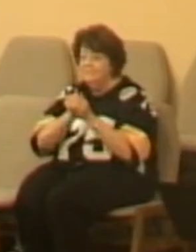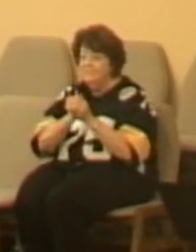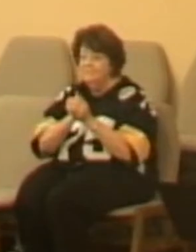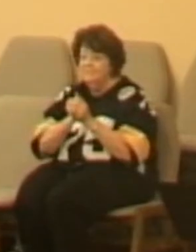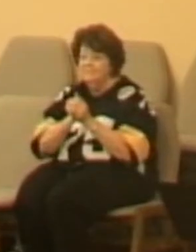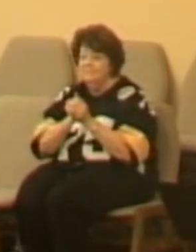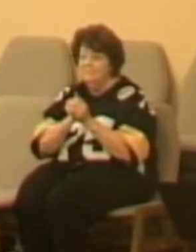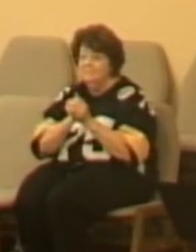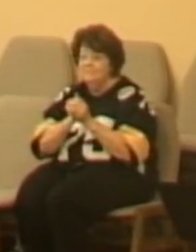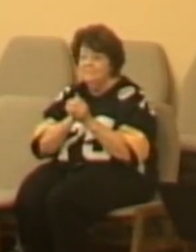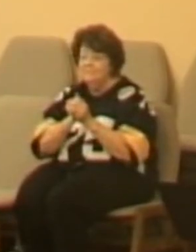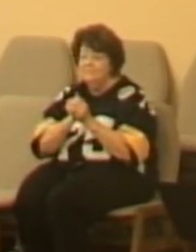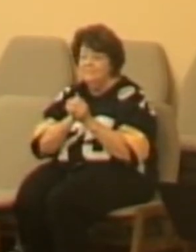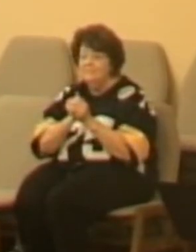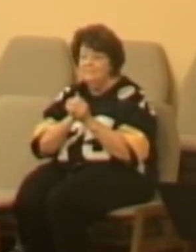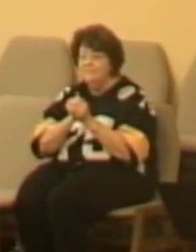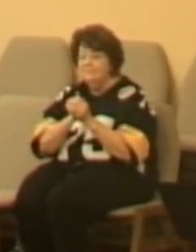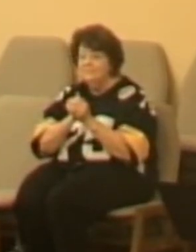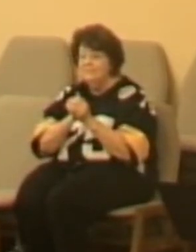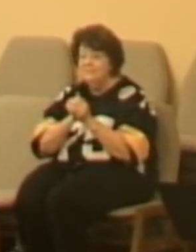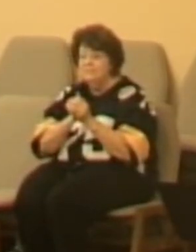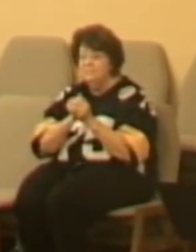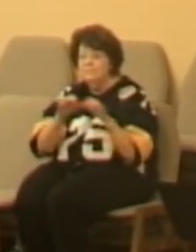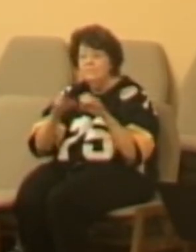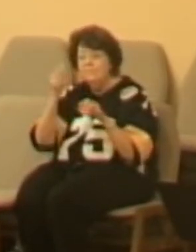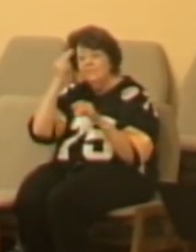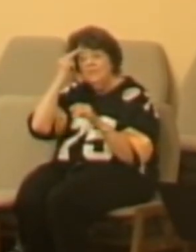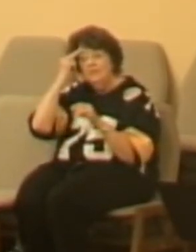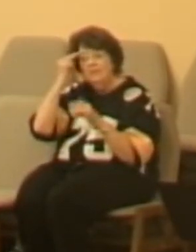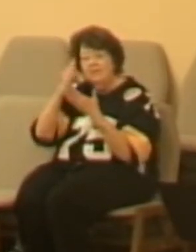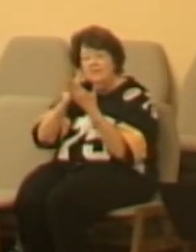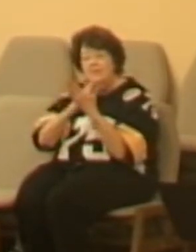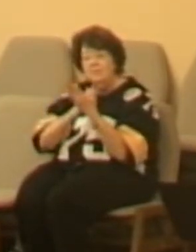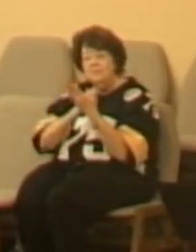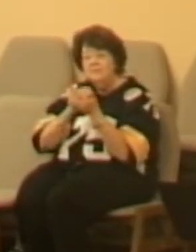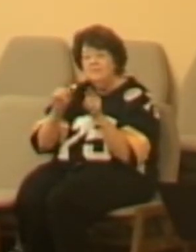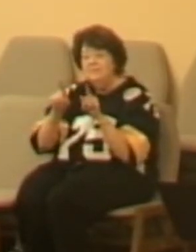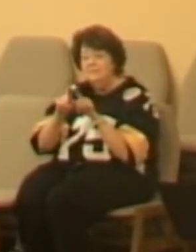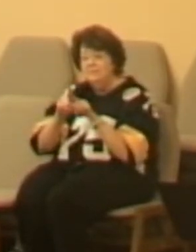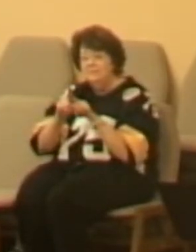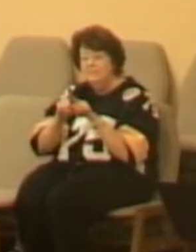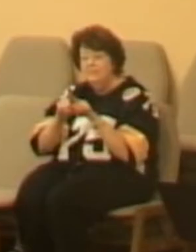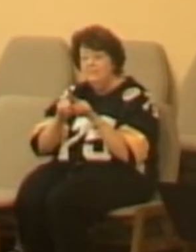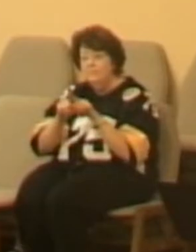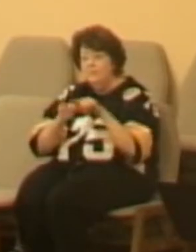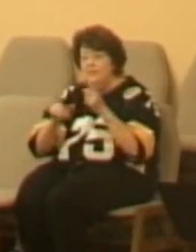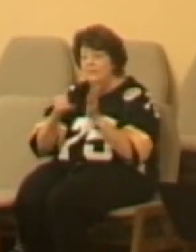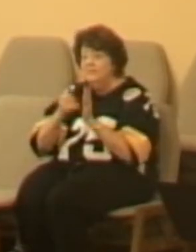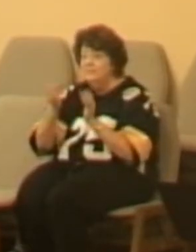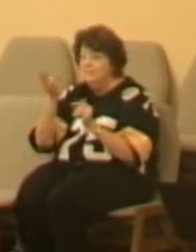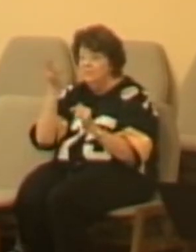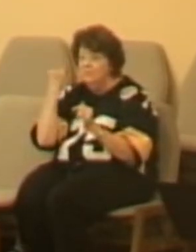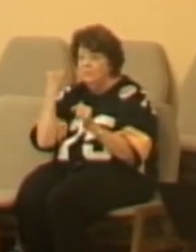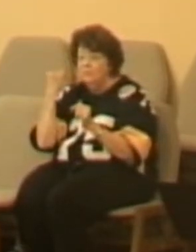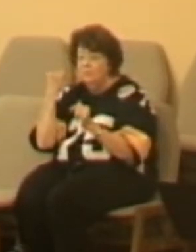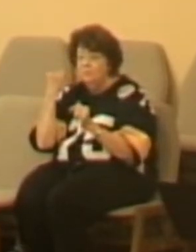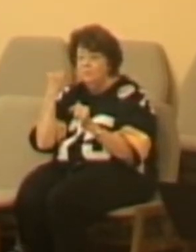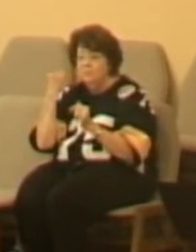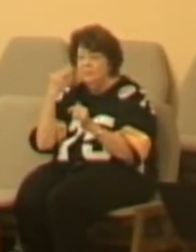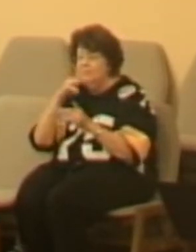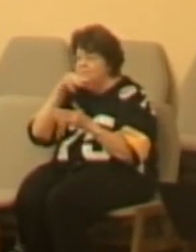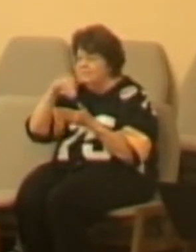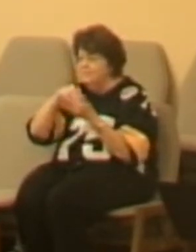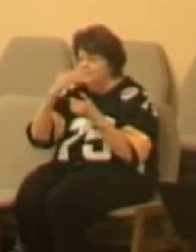Do you suppose? Do you suppose the message would be the same? Whether you're Democrat or Republican,